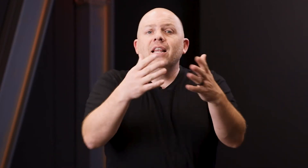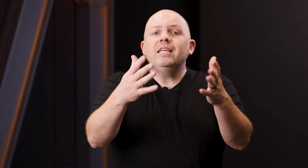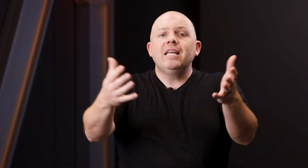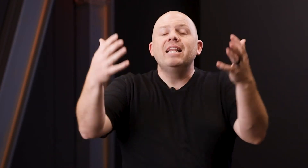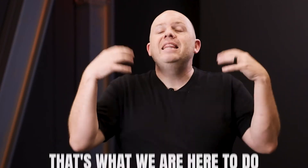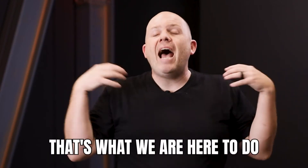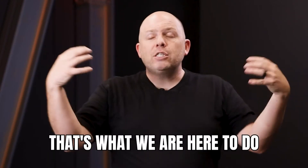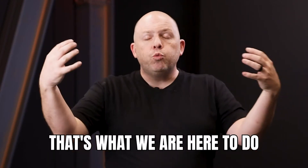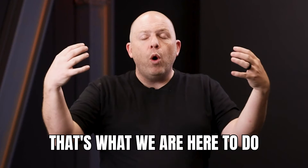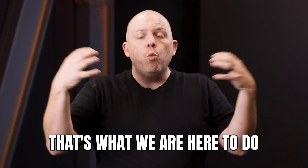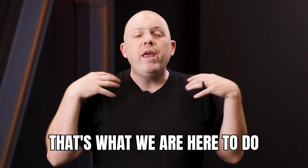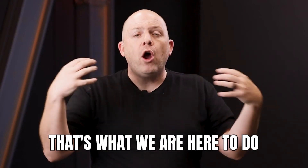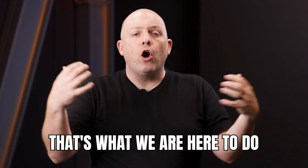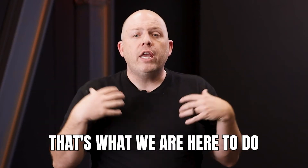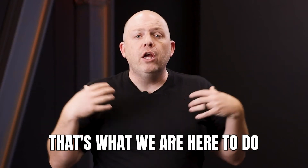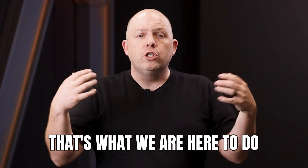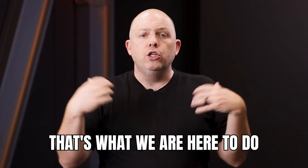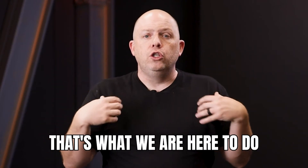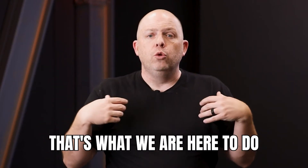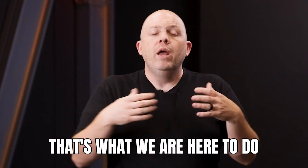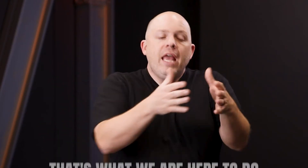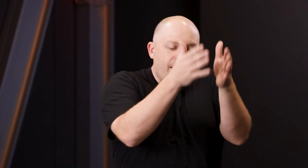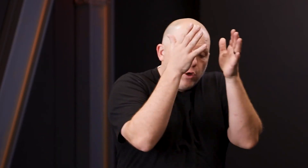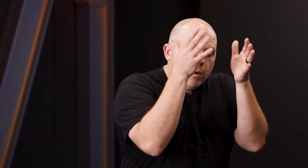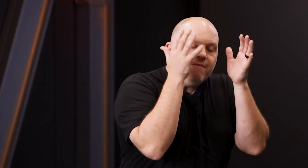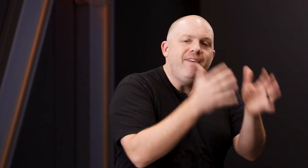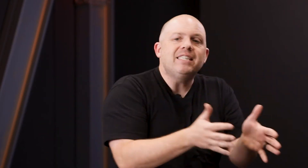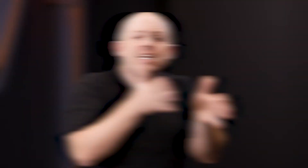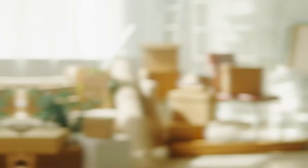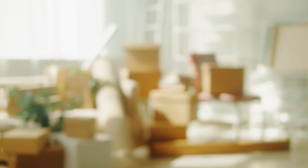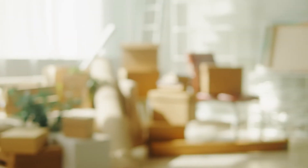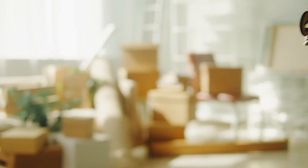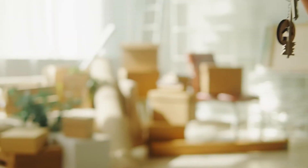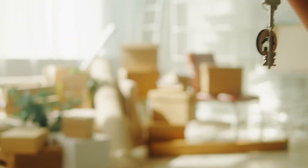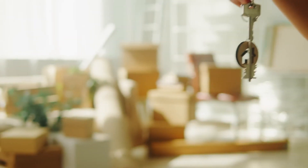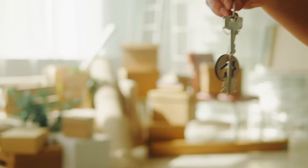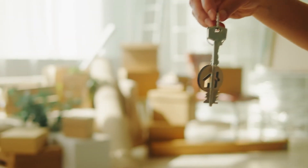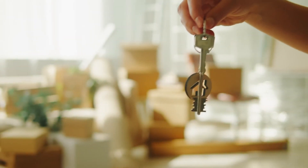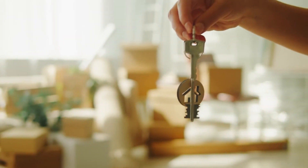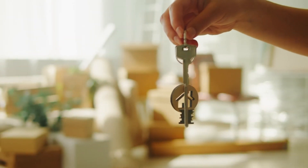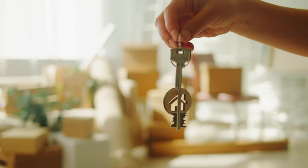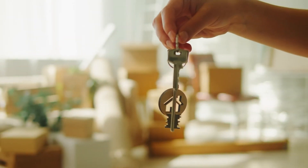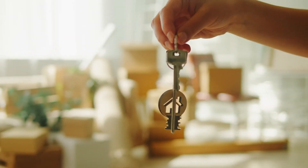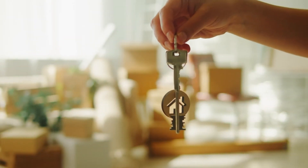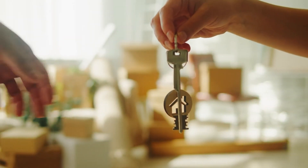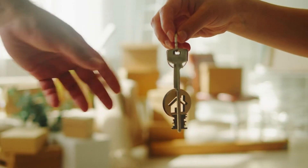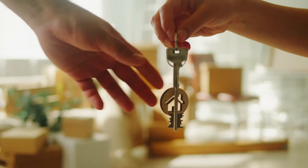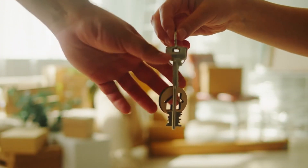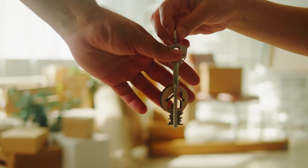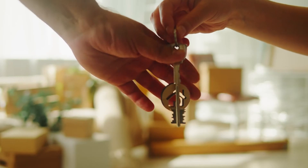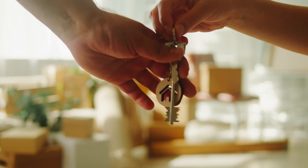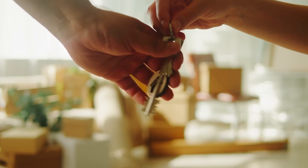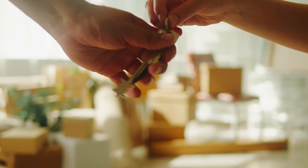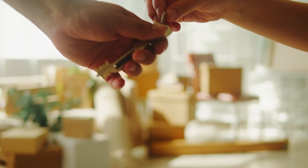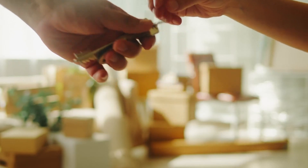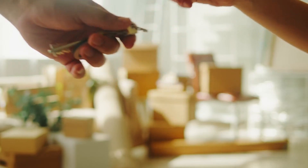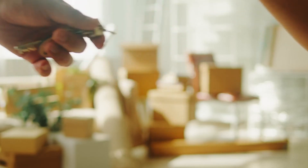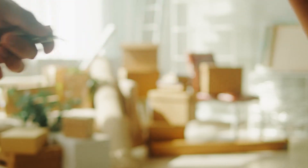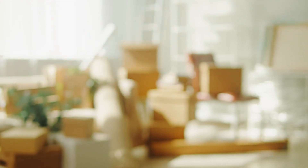then listen, that's what we are here to do. If you invest in single family rentals done the right way in the